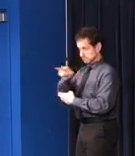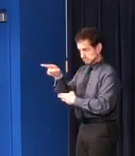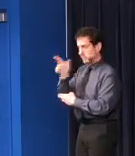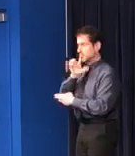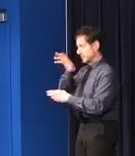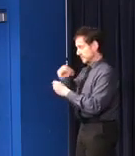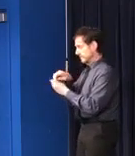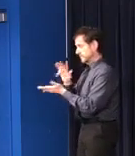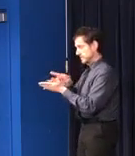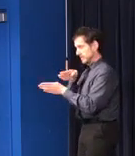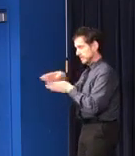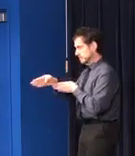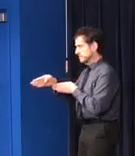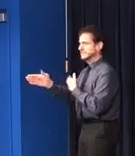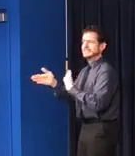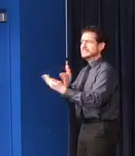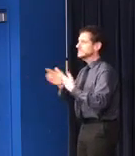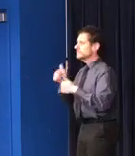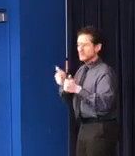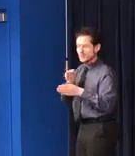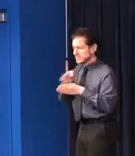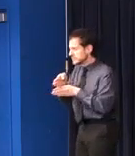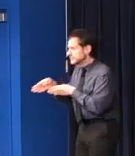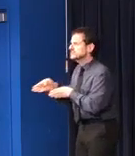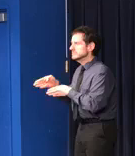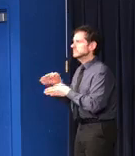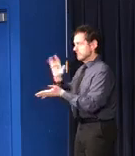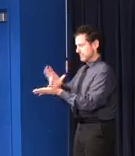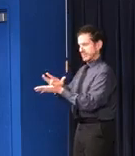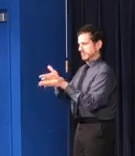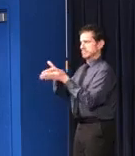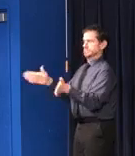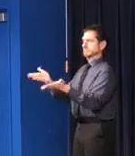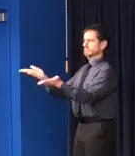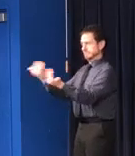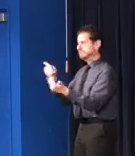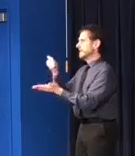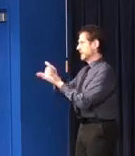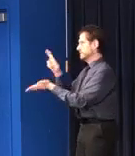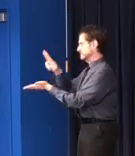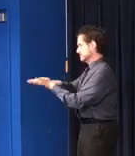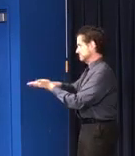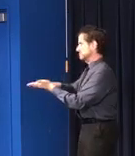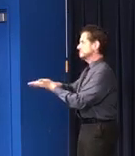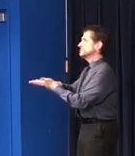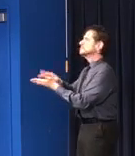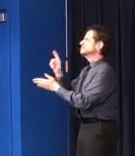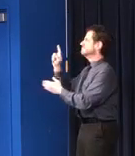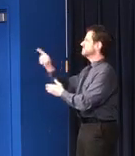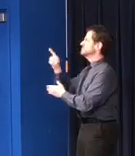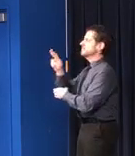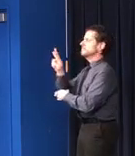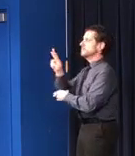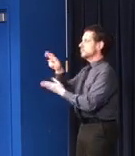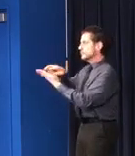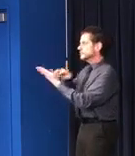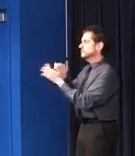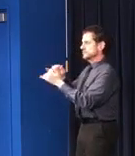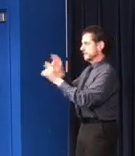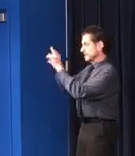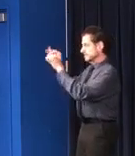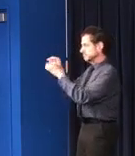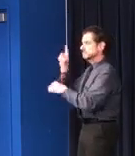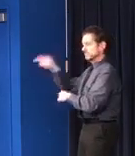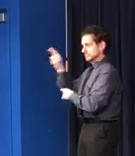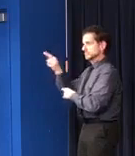capacity whatsoever. Please go to that website and click on register now at Illinoishelps.net.